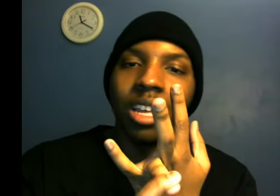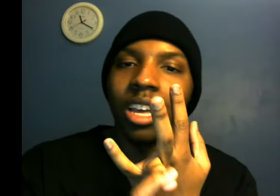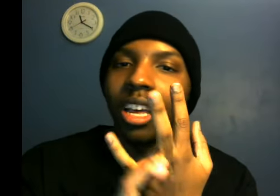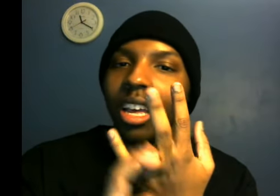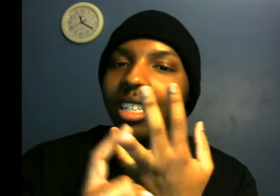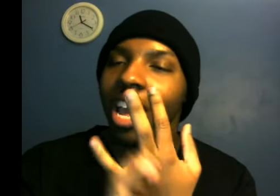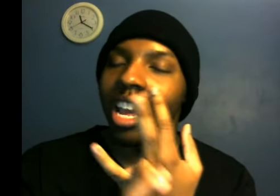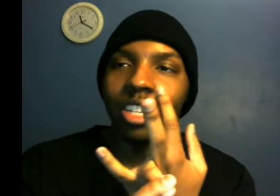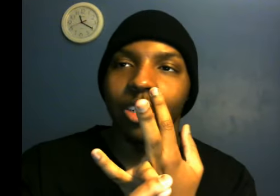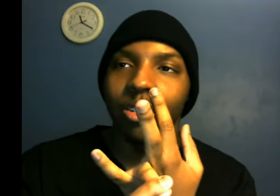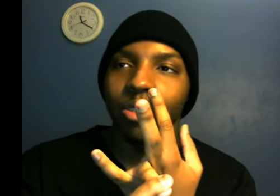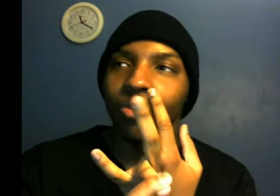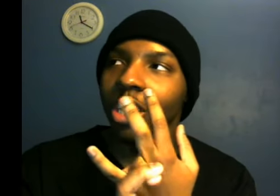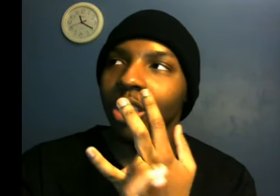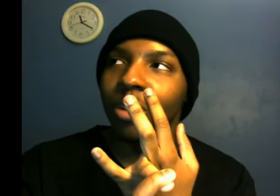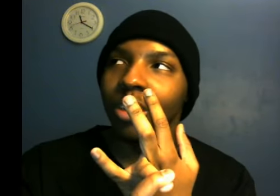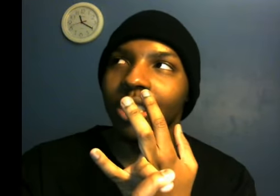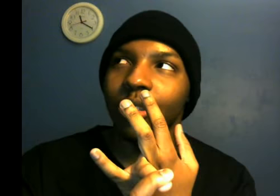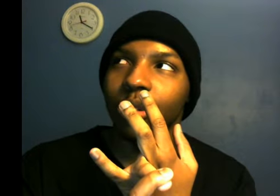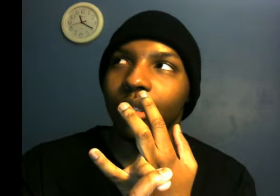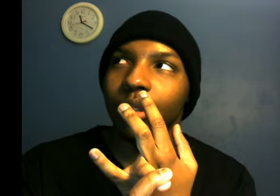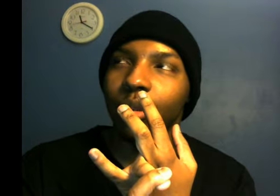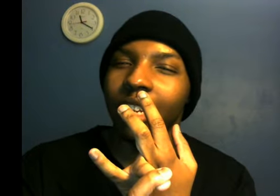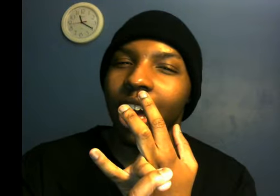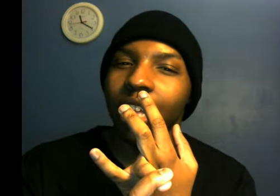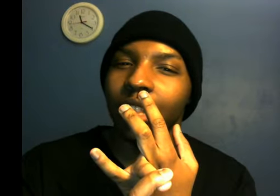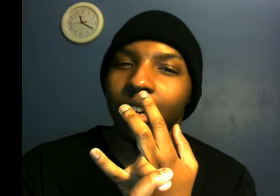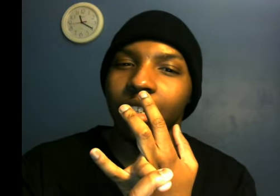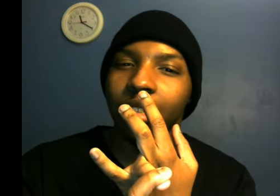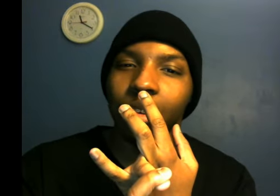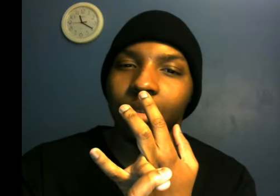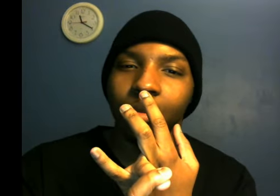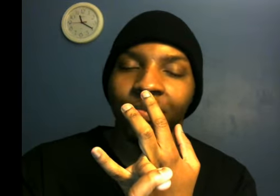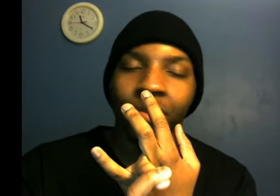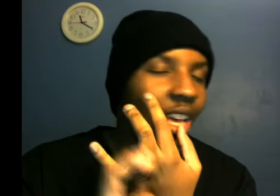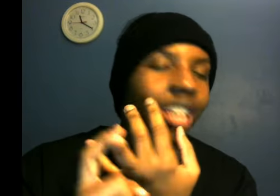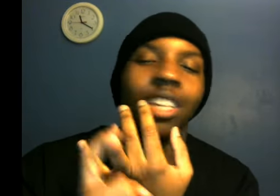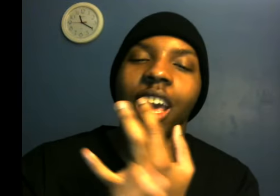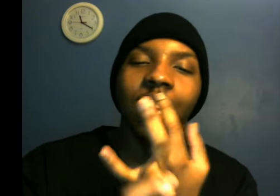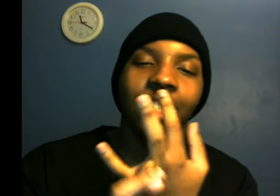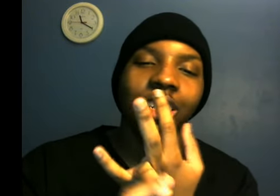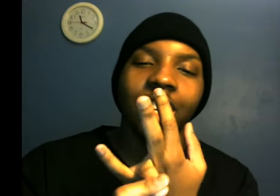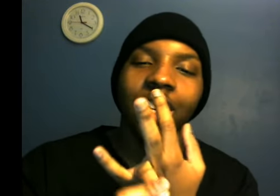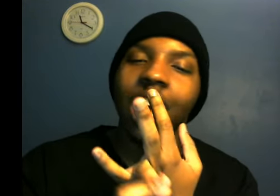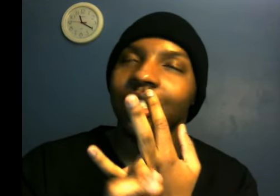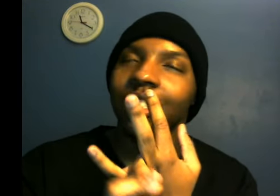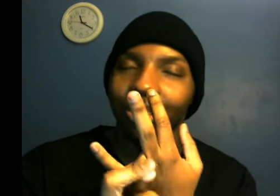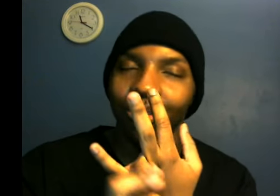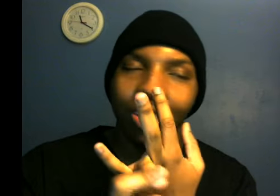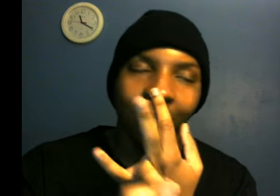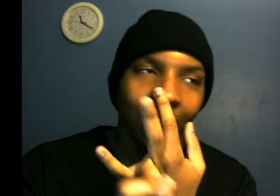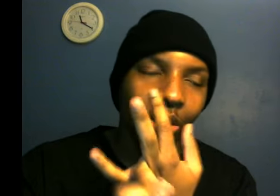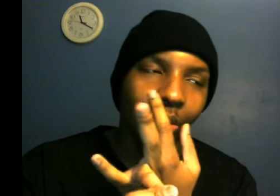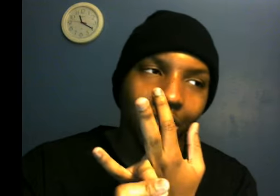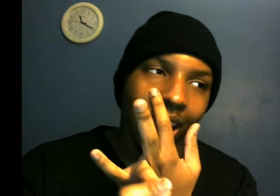Number age. Reggie Bush is 29, 30 years old. His age. It gots the reason to do with that.